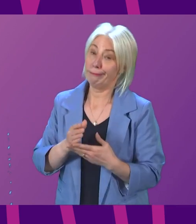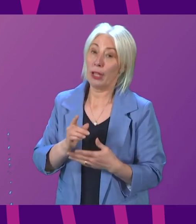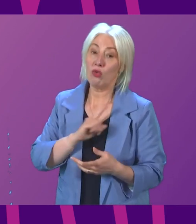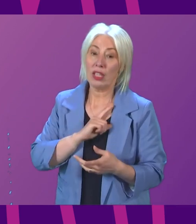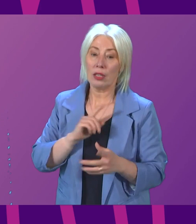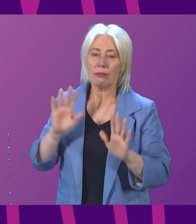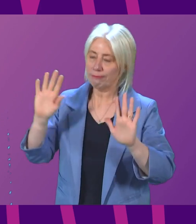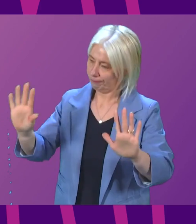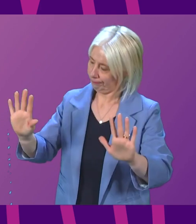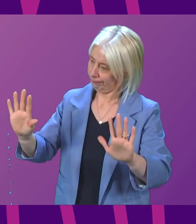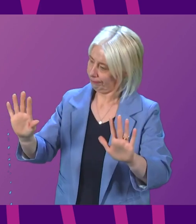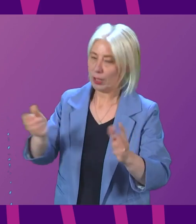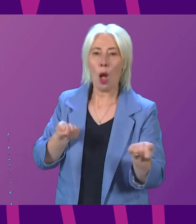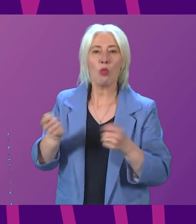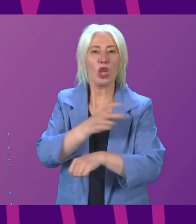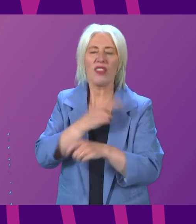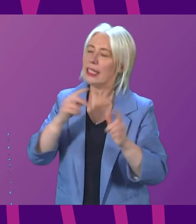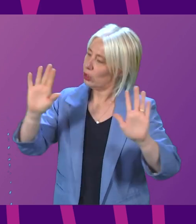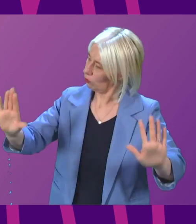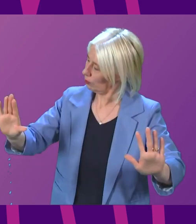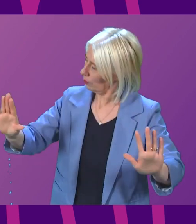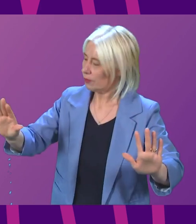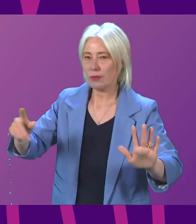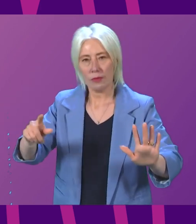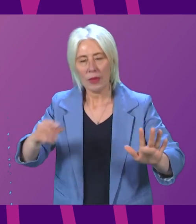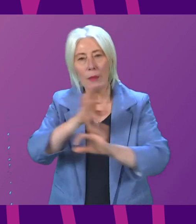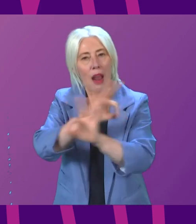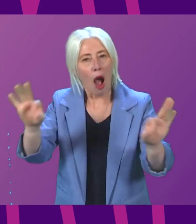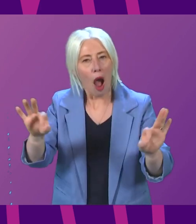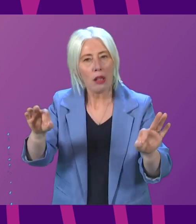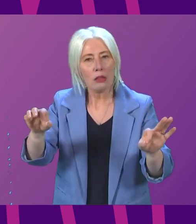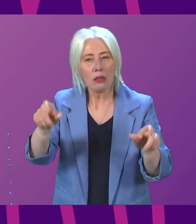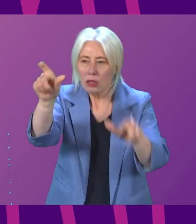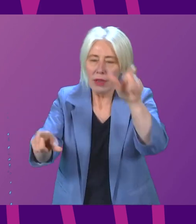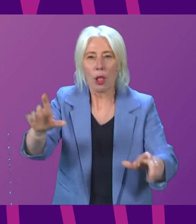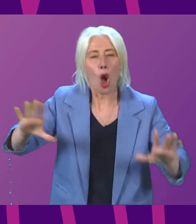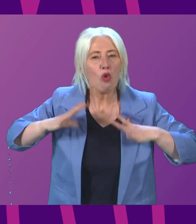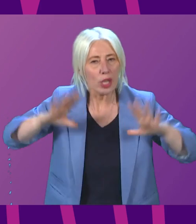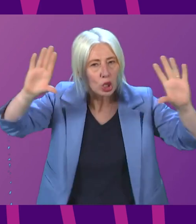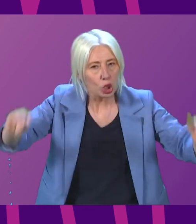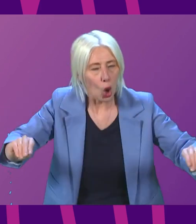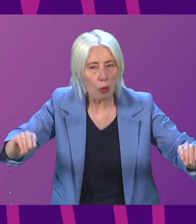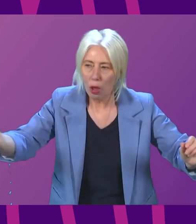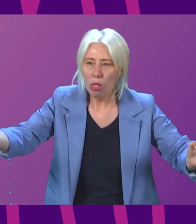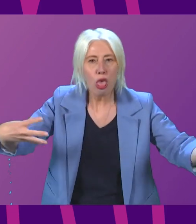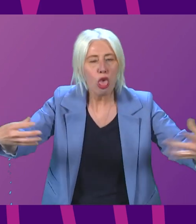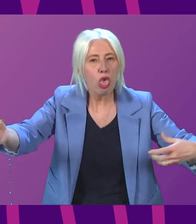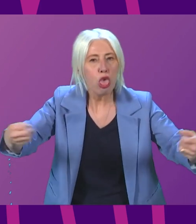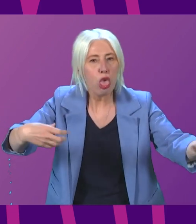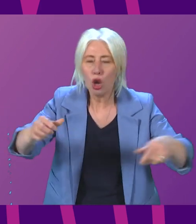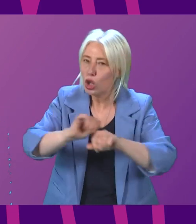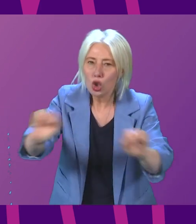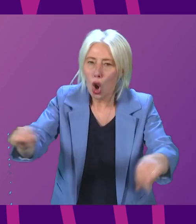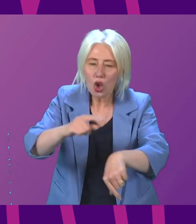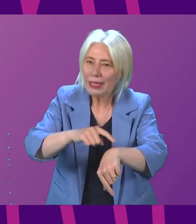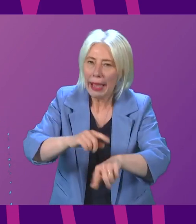just reactivate. Minister, if I may stop you a moment, I have already asked for members to resist the urge to make a contribution when it is not their